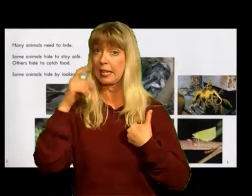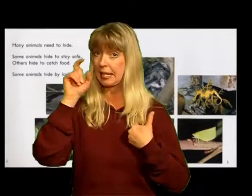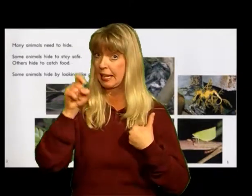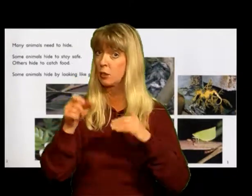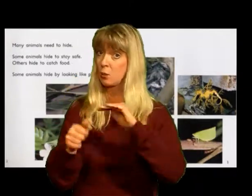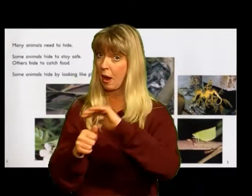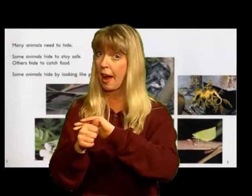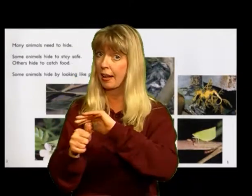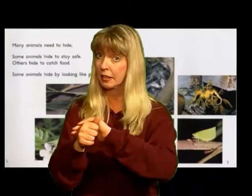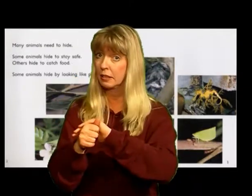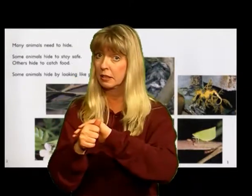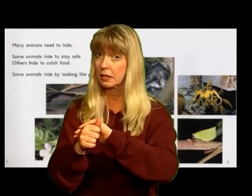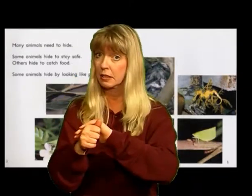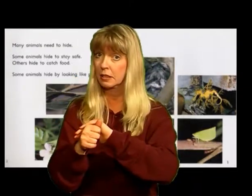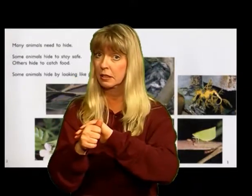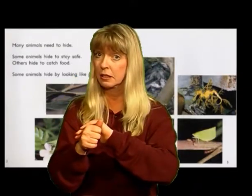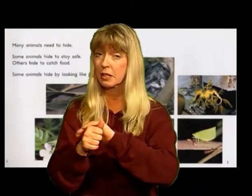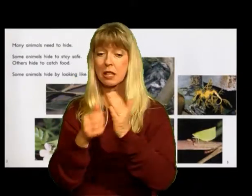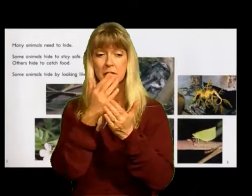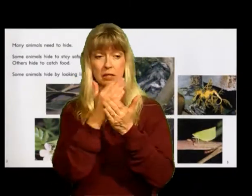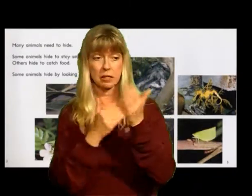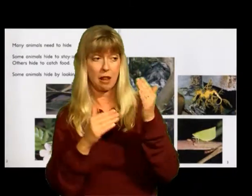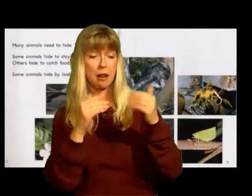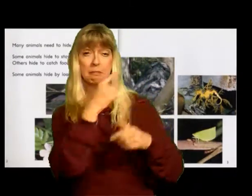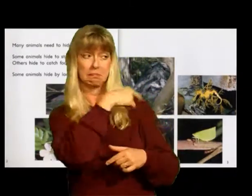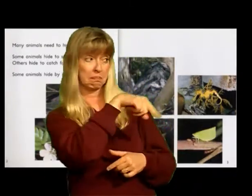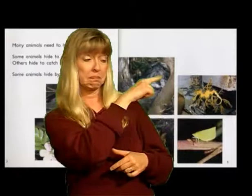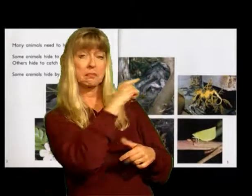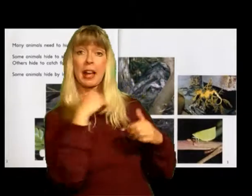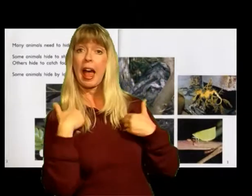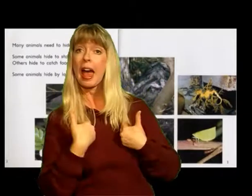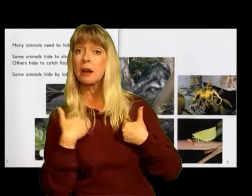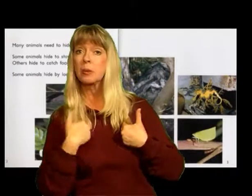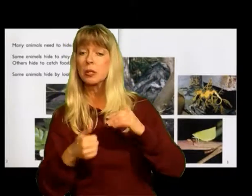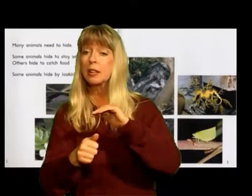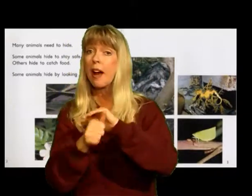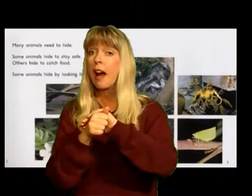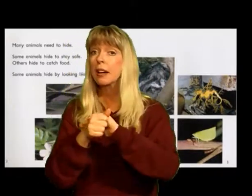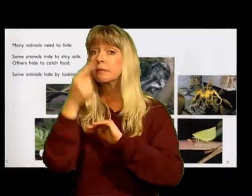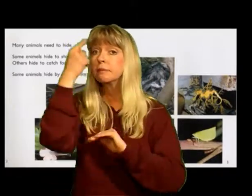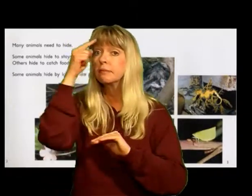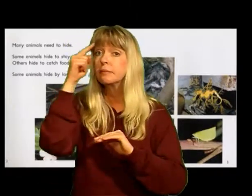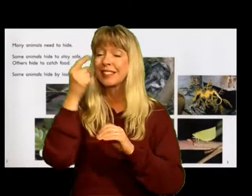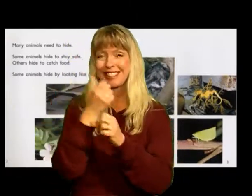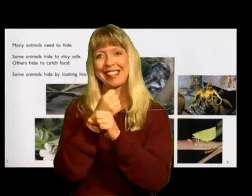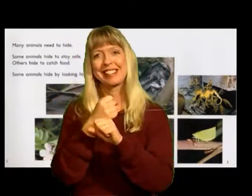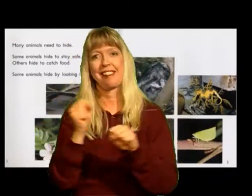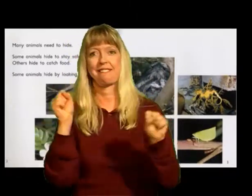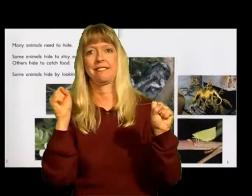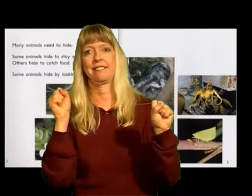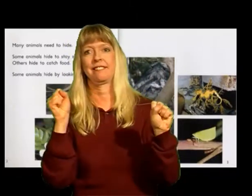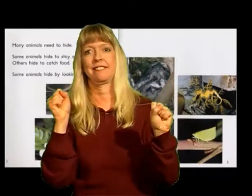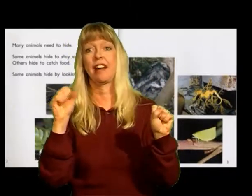Many animals need to hide Some animals hide to stay safe